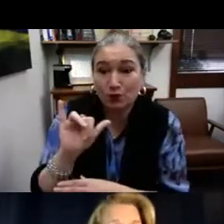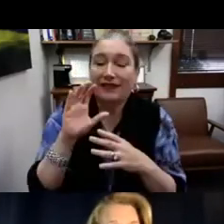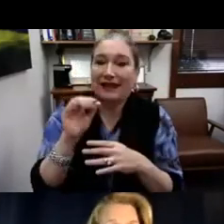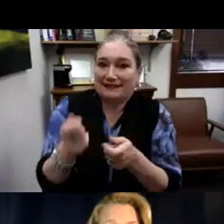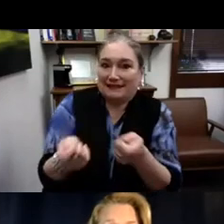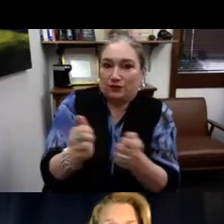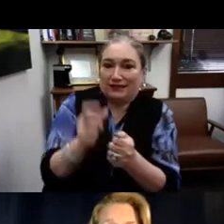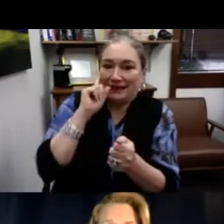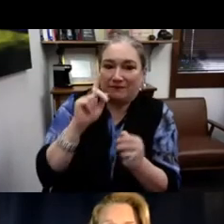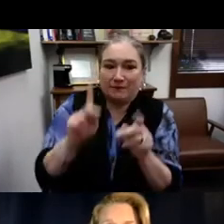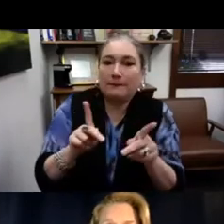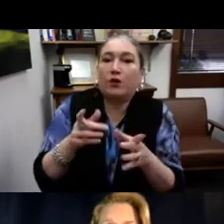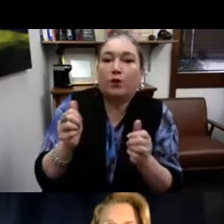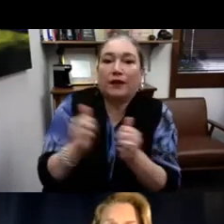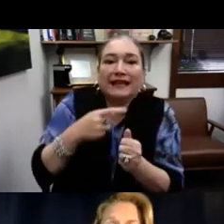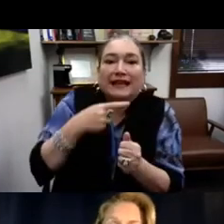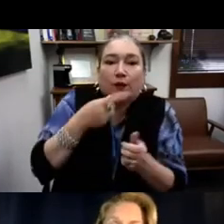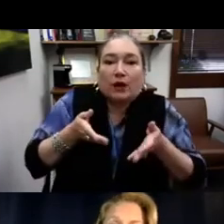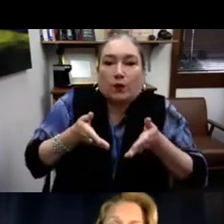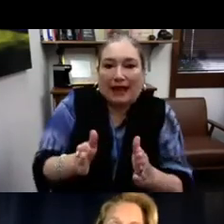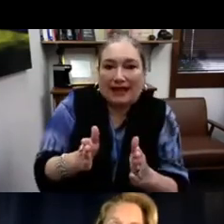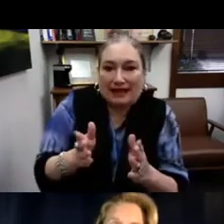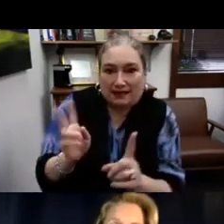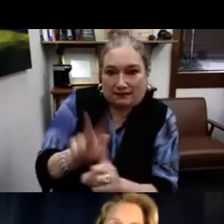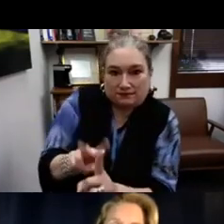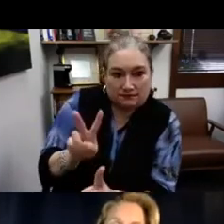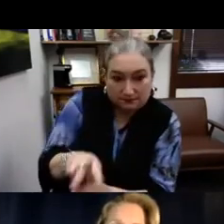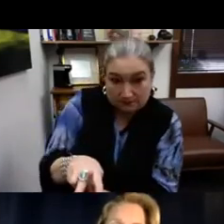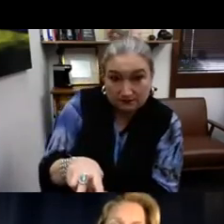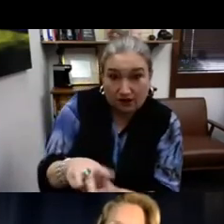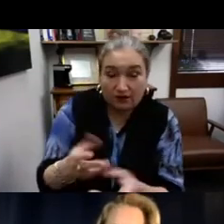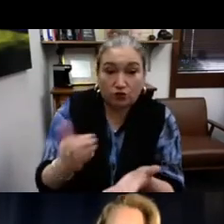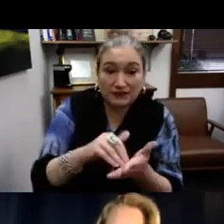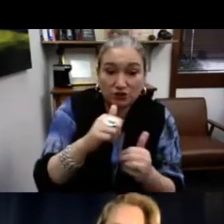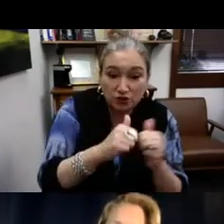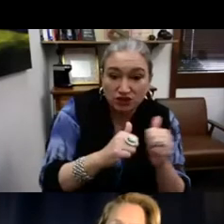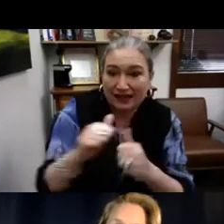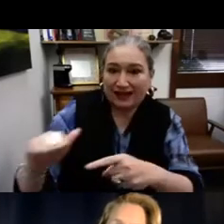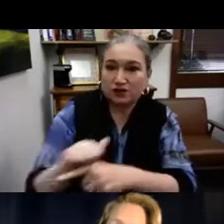Educational system could be part of this as well that deal with deaf people in a hearing way.